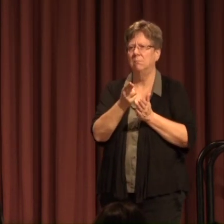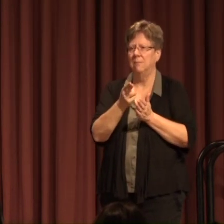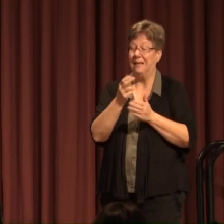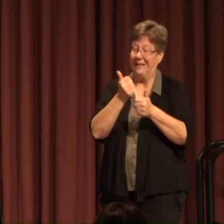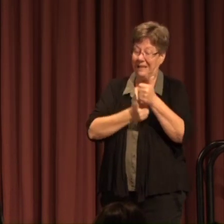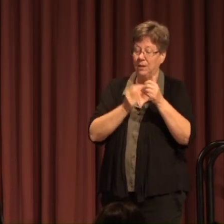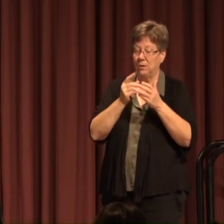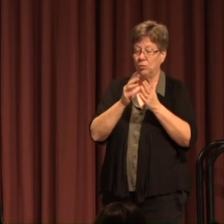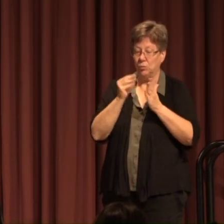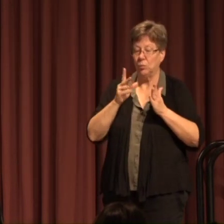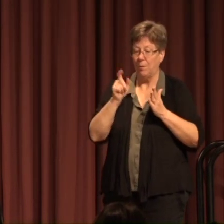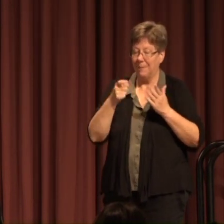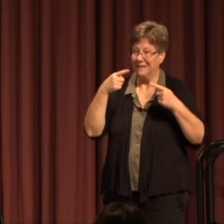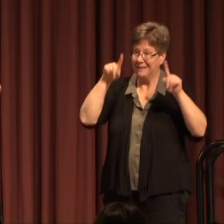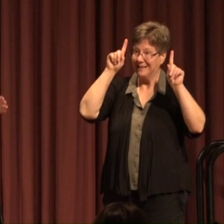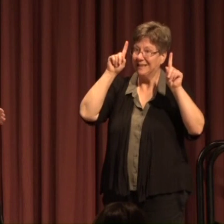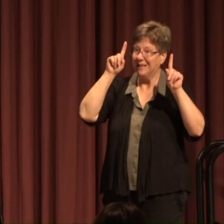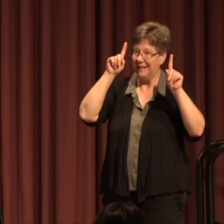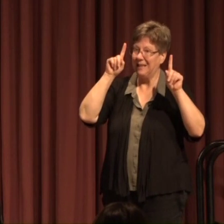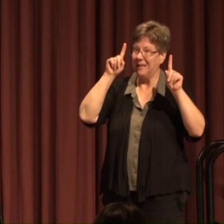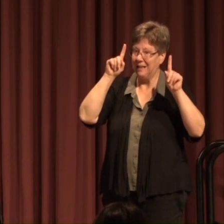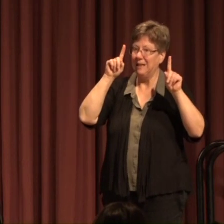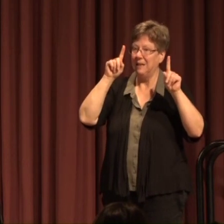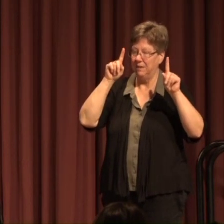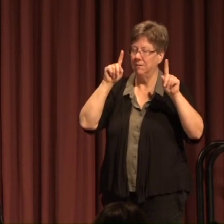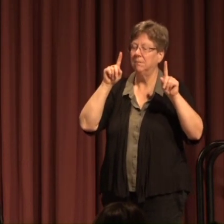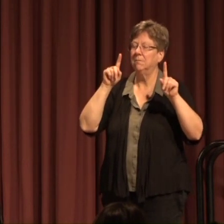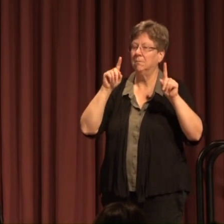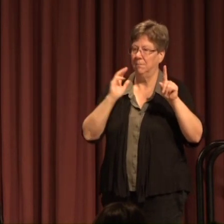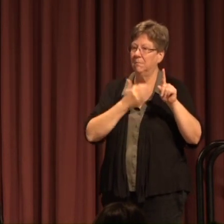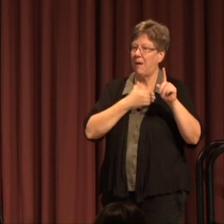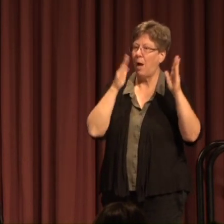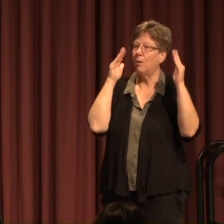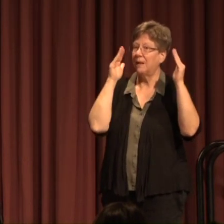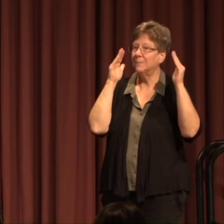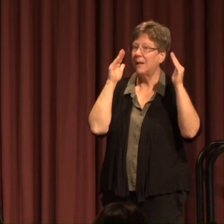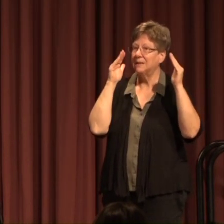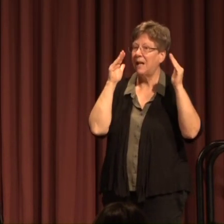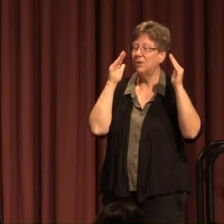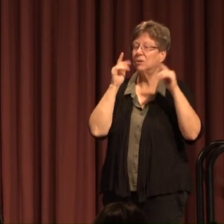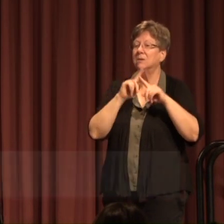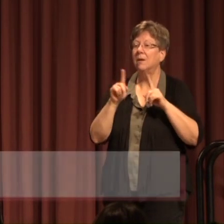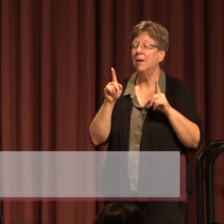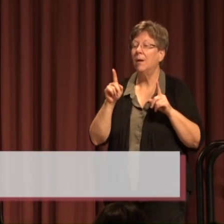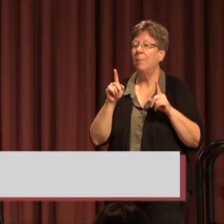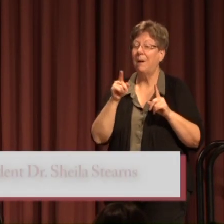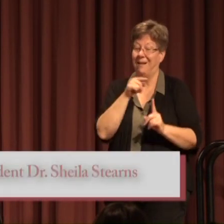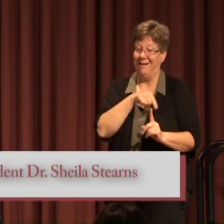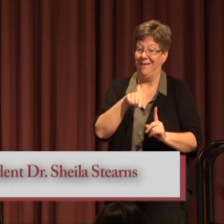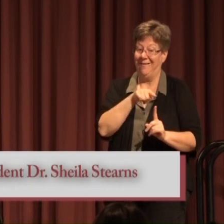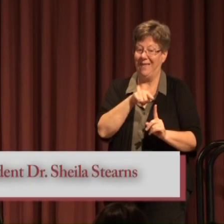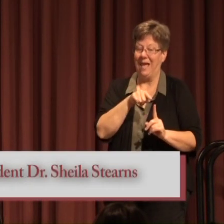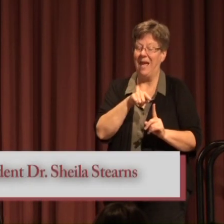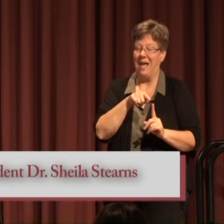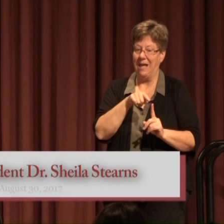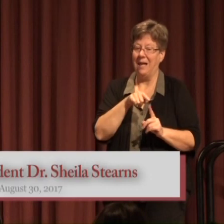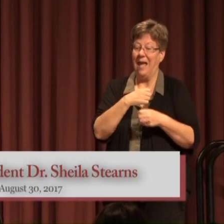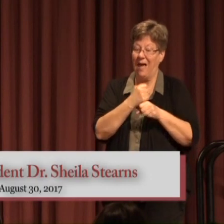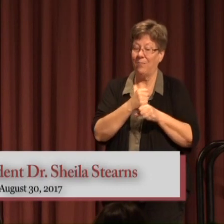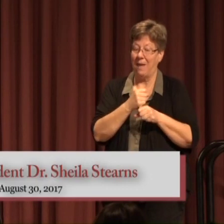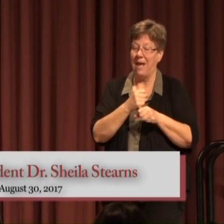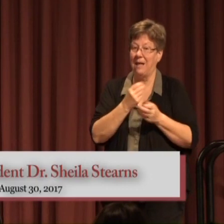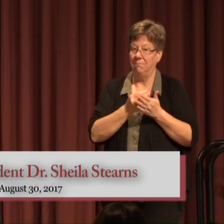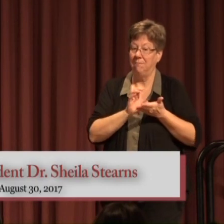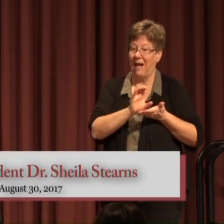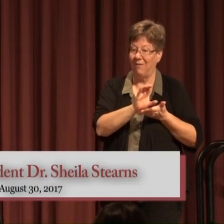succeed And achieve our high expectations But they have made an investment And